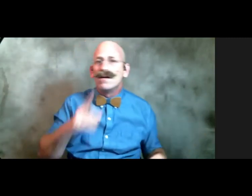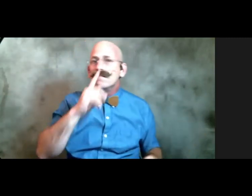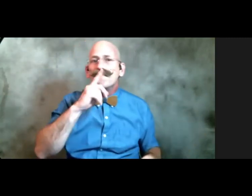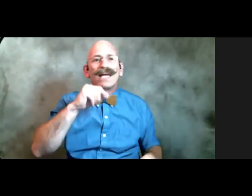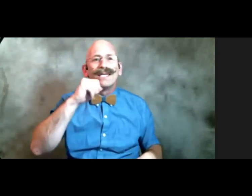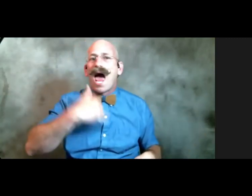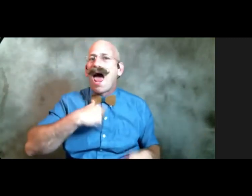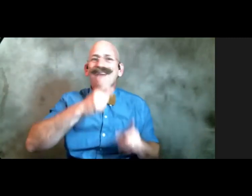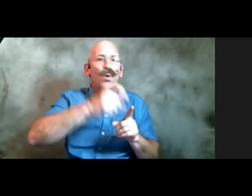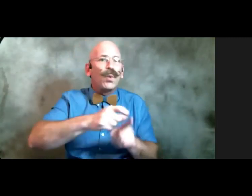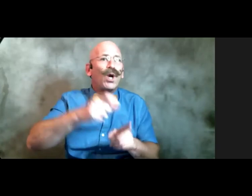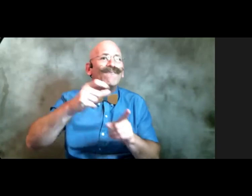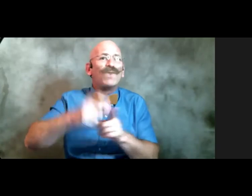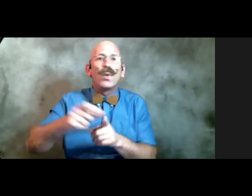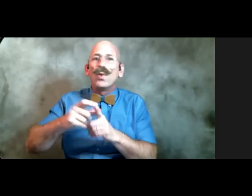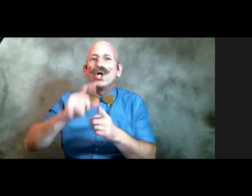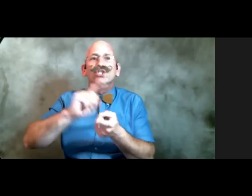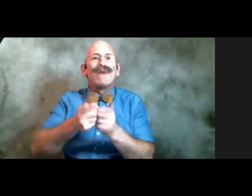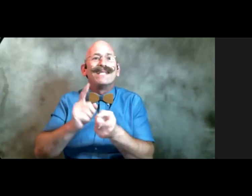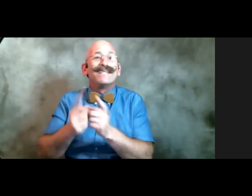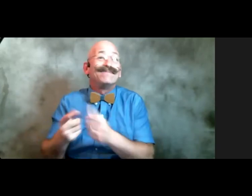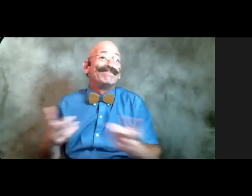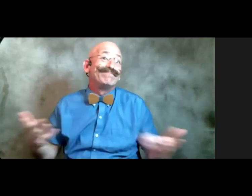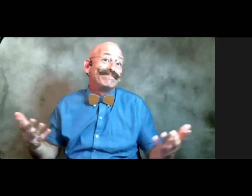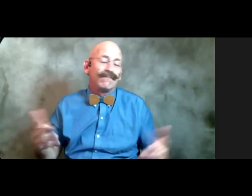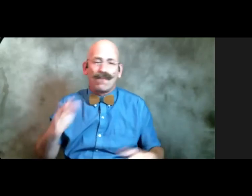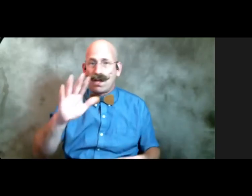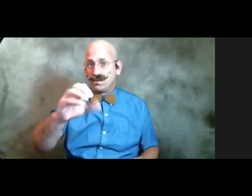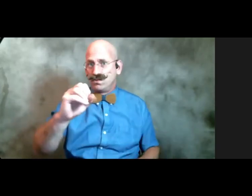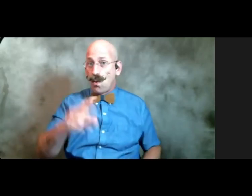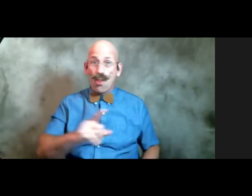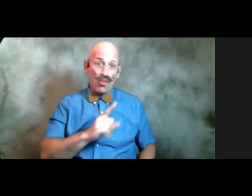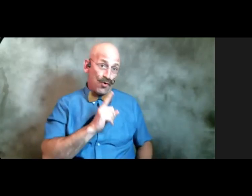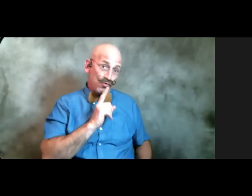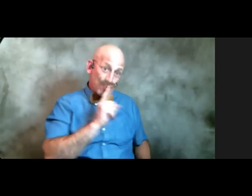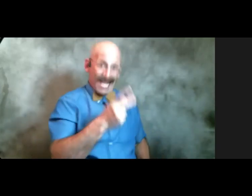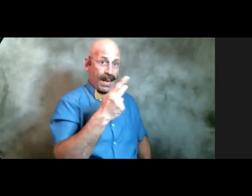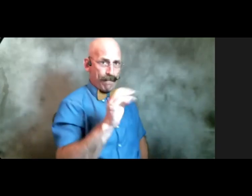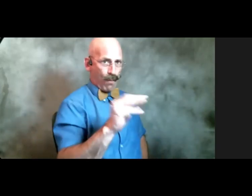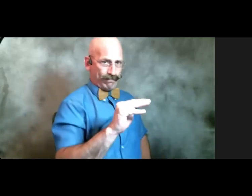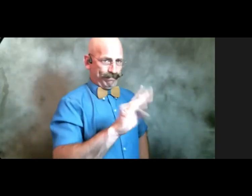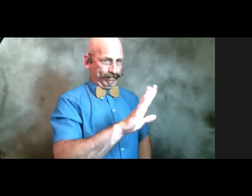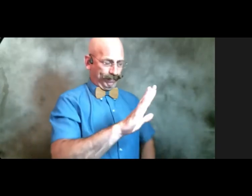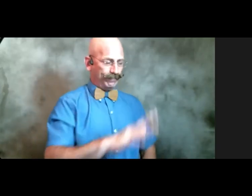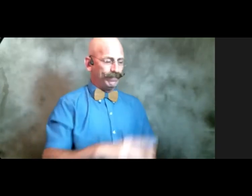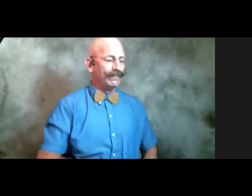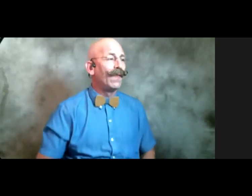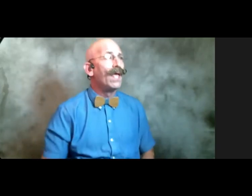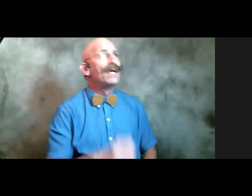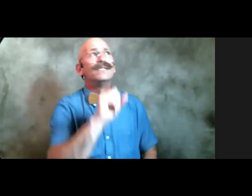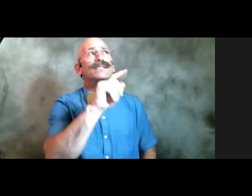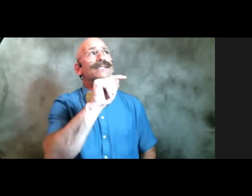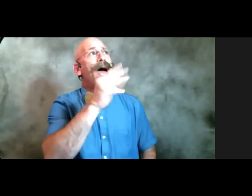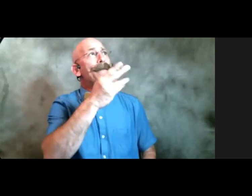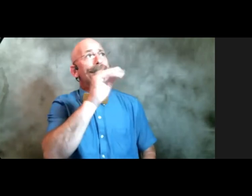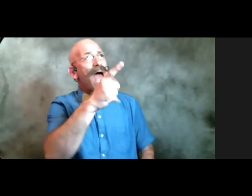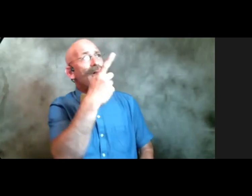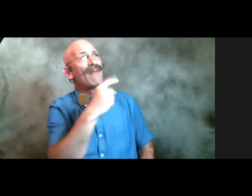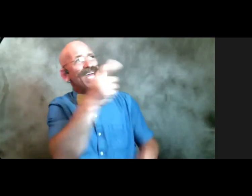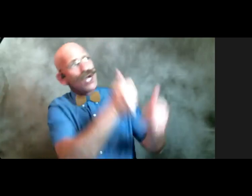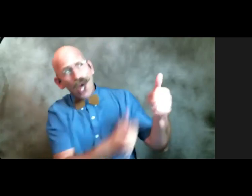for word translation so here's the real Saint Michael prayer Saint Michael the